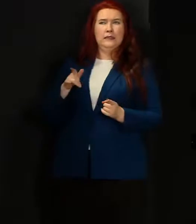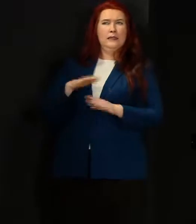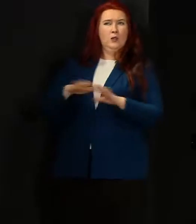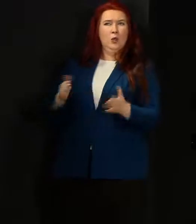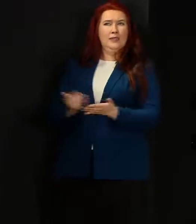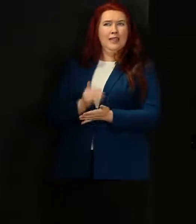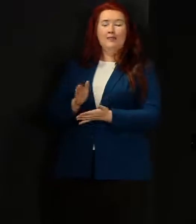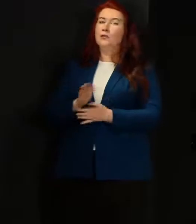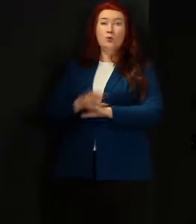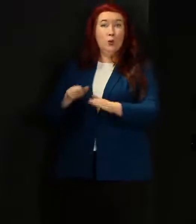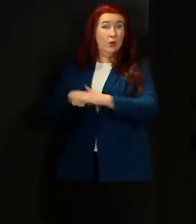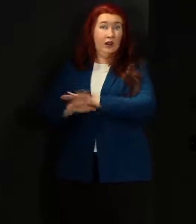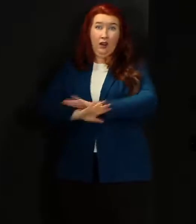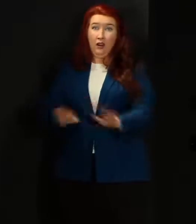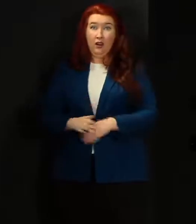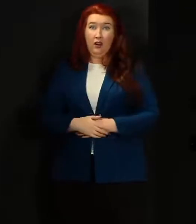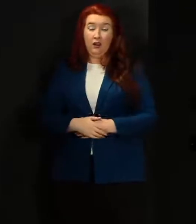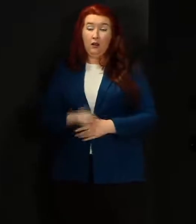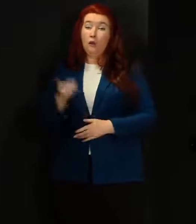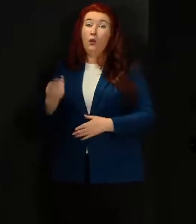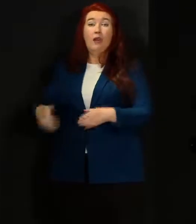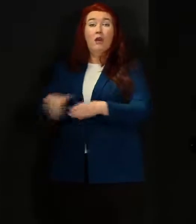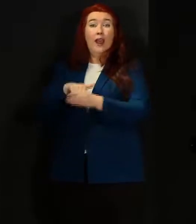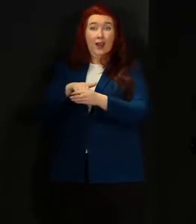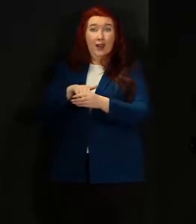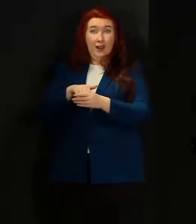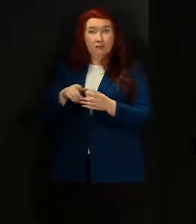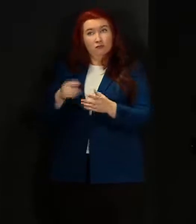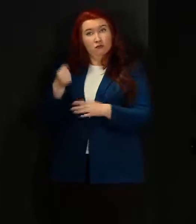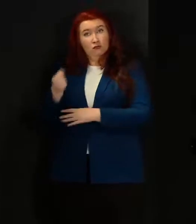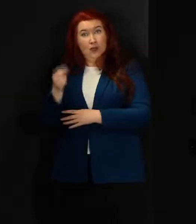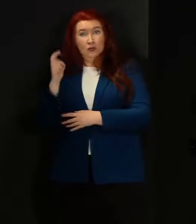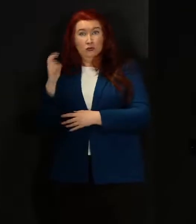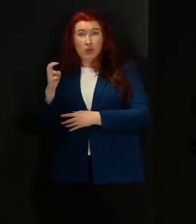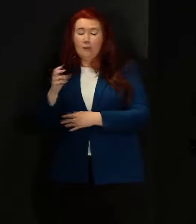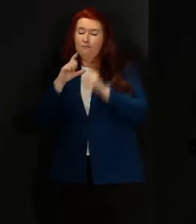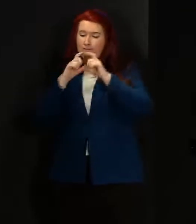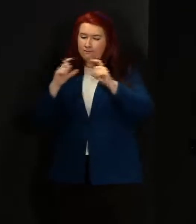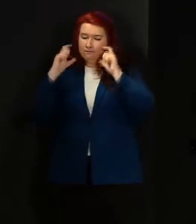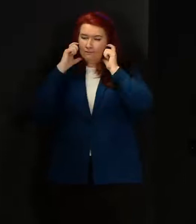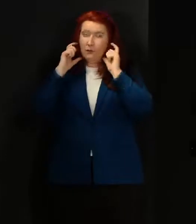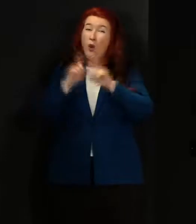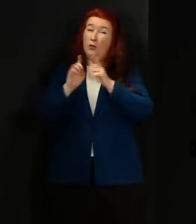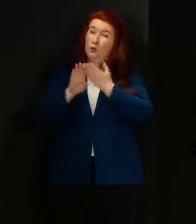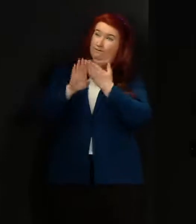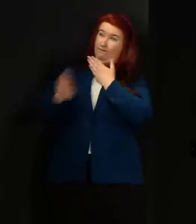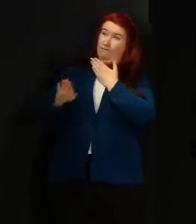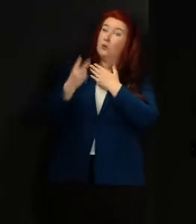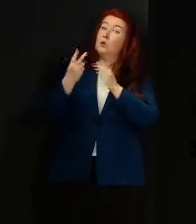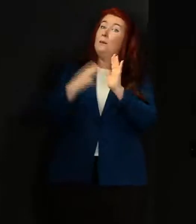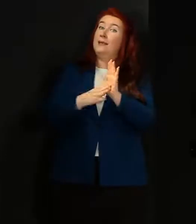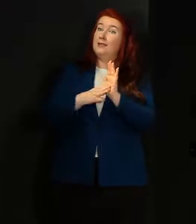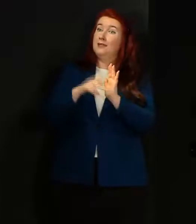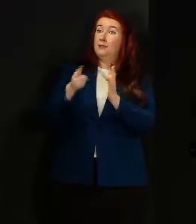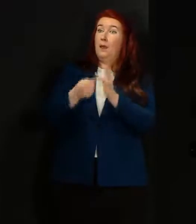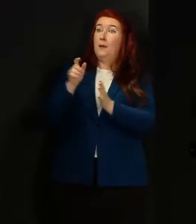Wear a face covering on the public transport and keep two metres away from your fellow travellers who aren't in your household.